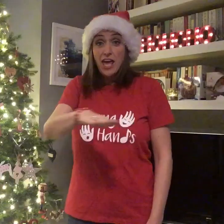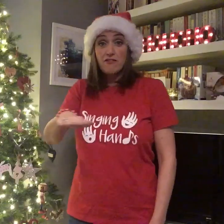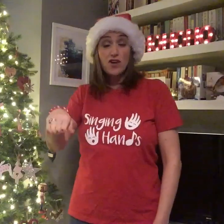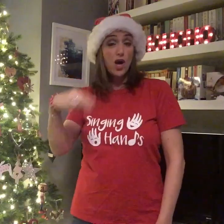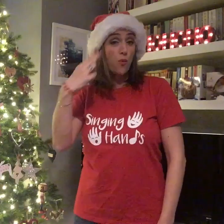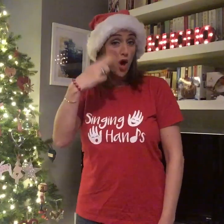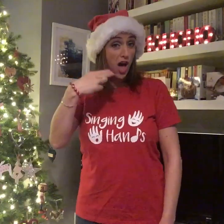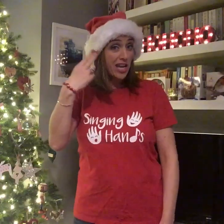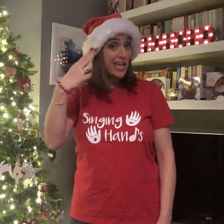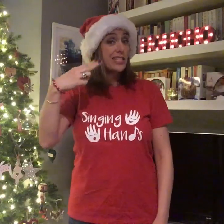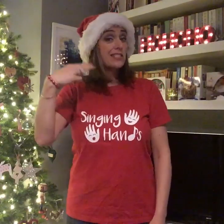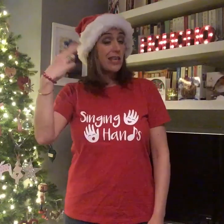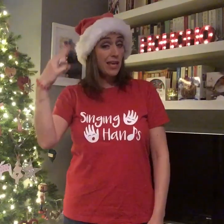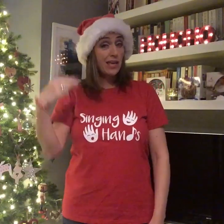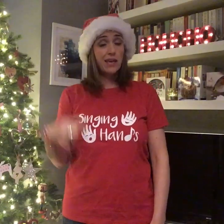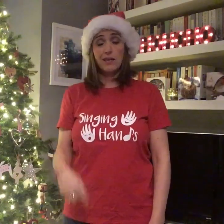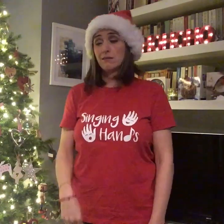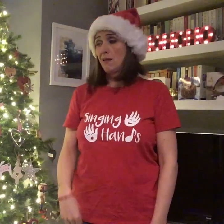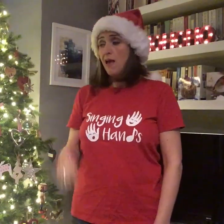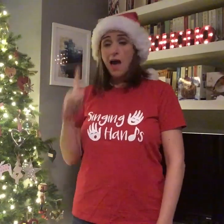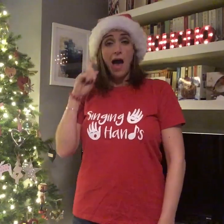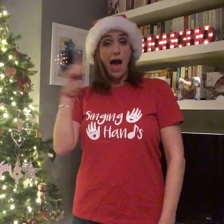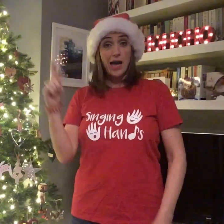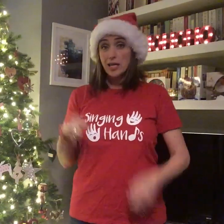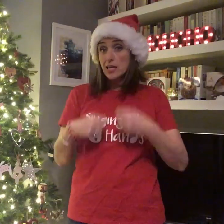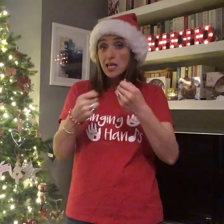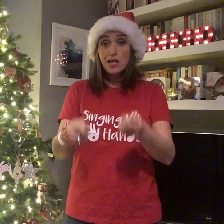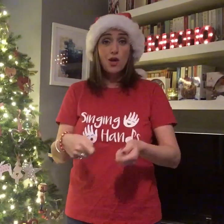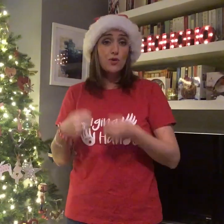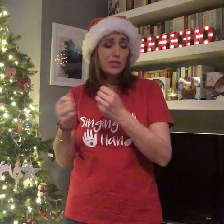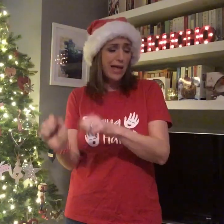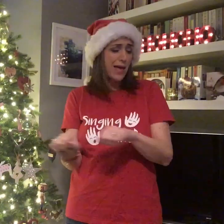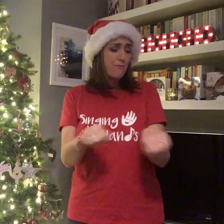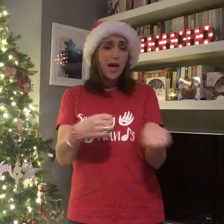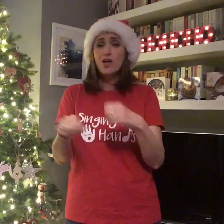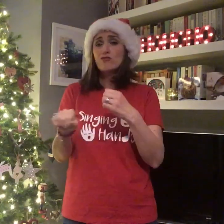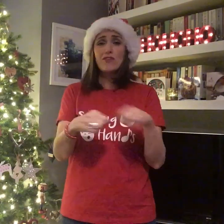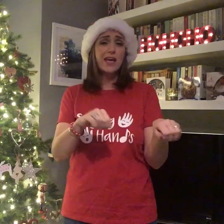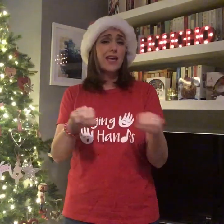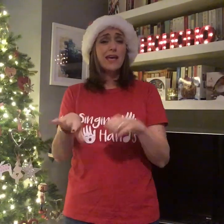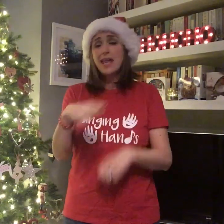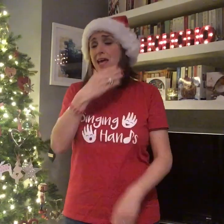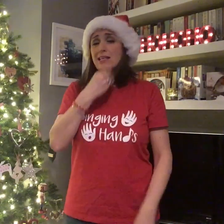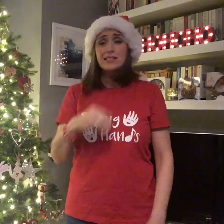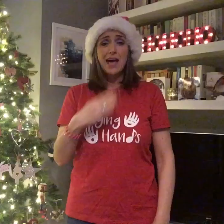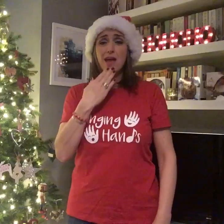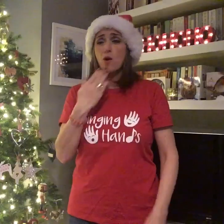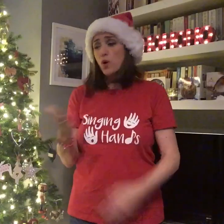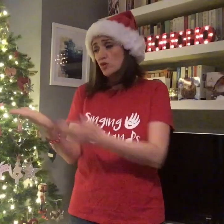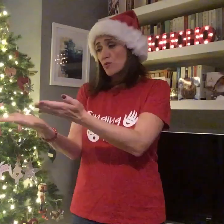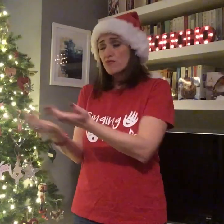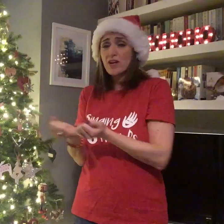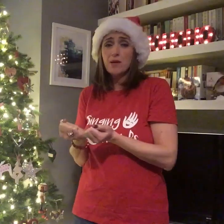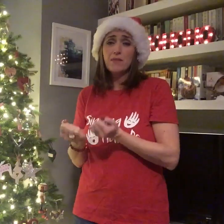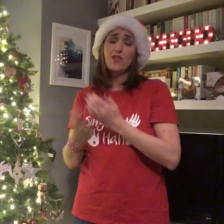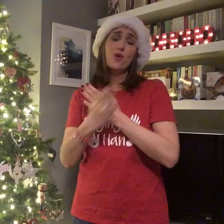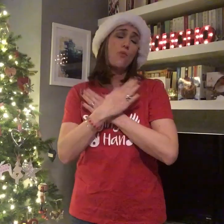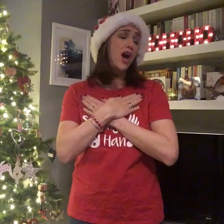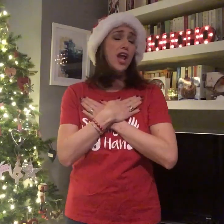everyone is singing I can hear those sleigh bells ringing So would you bring me to what